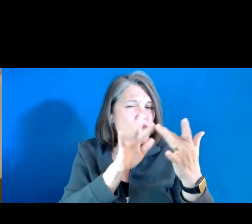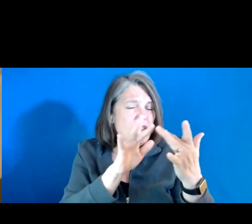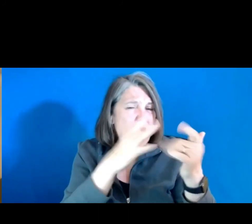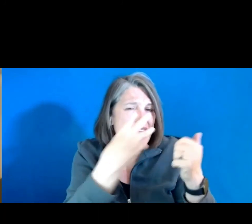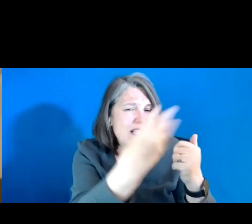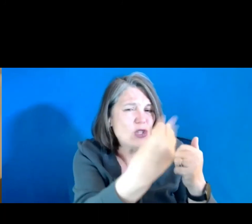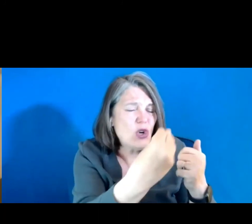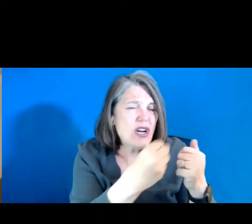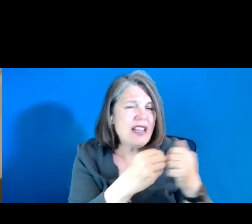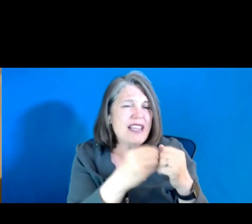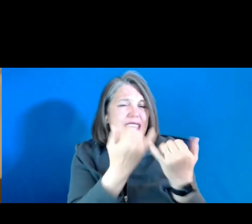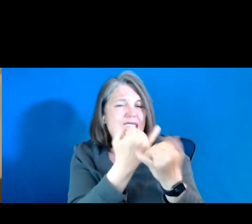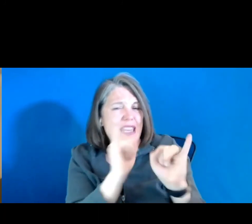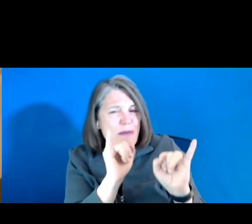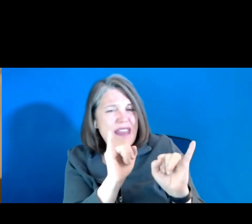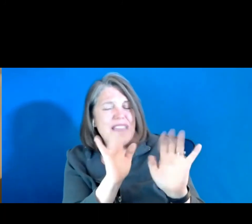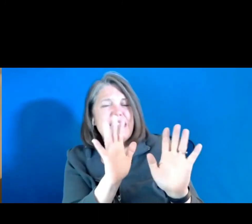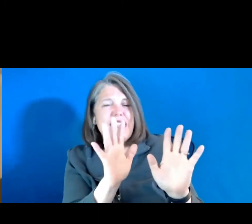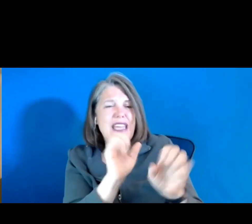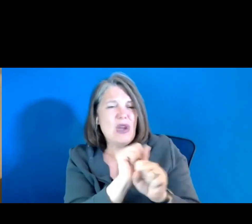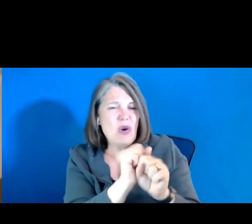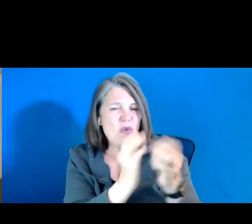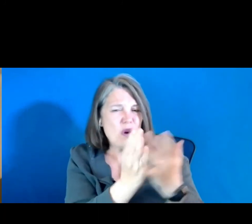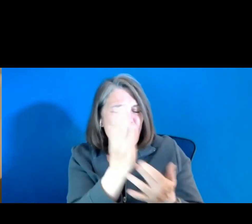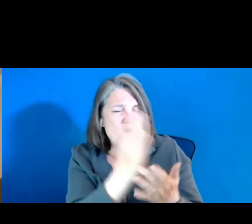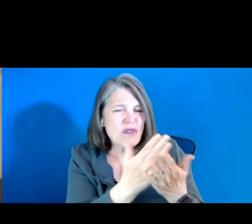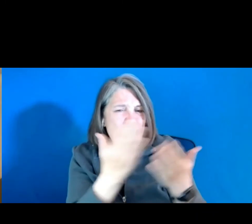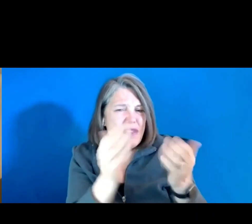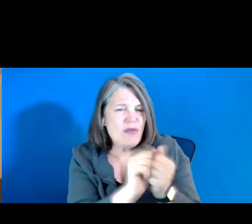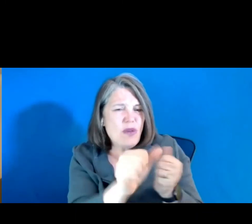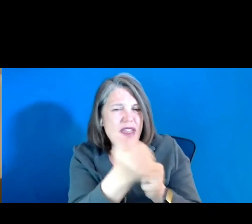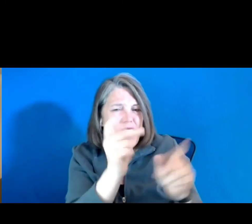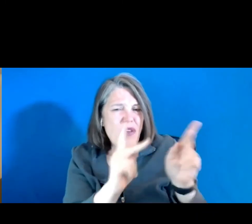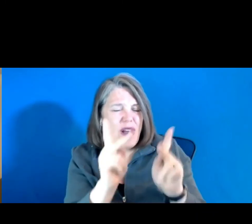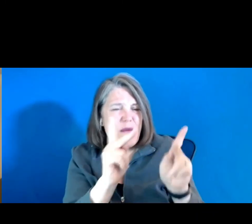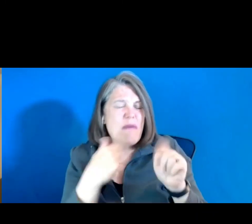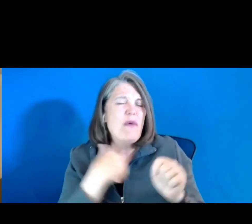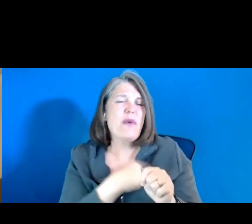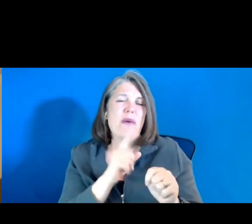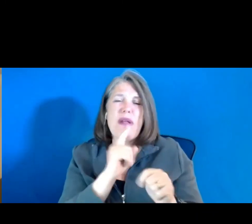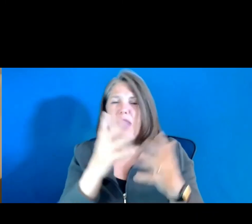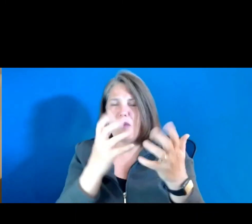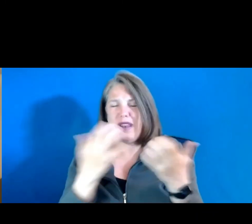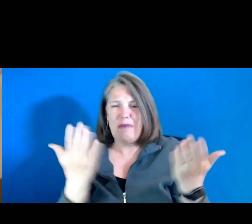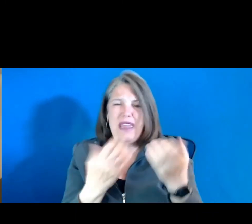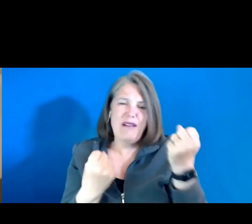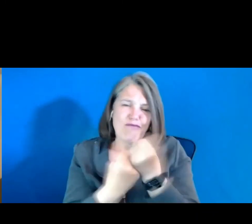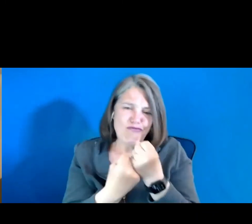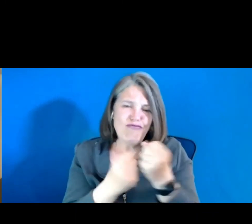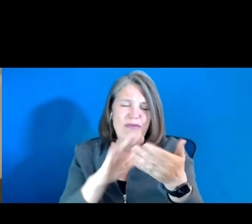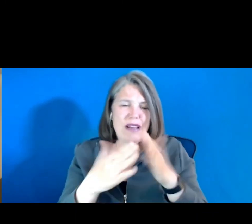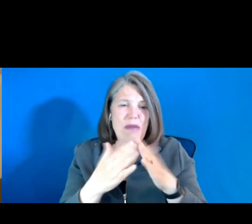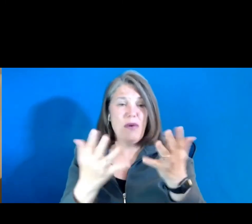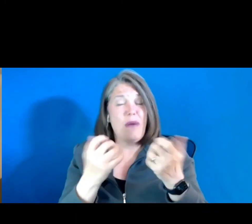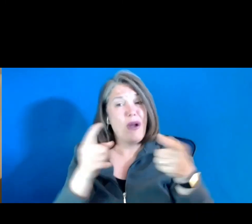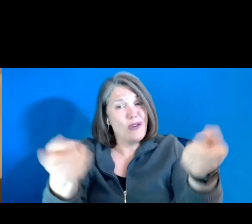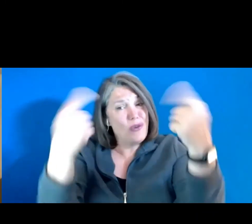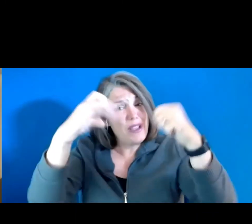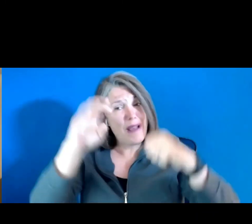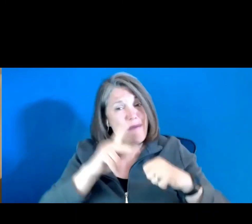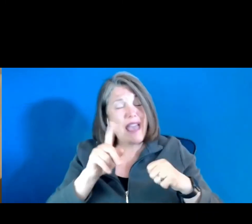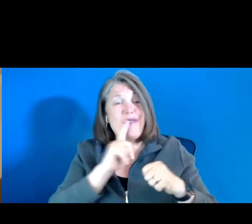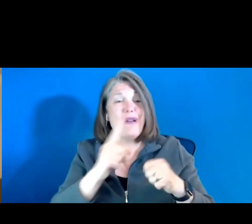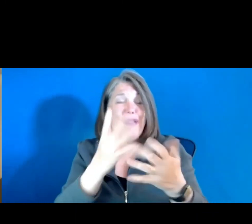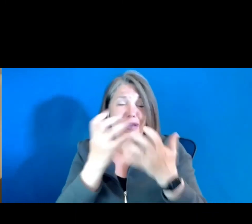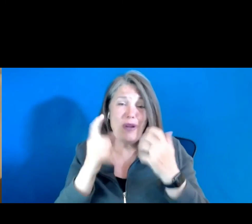independently work through some things with others, we really want to be here for the community, want you to come back, and we really want you to